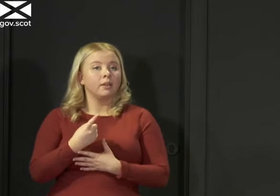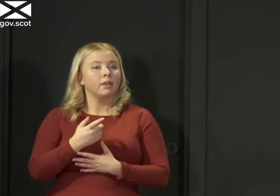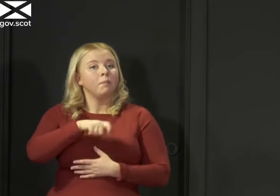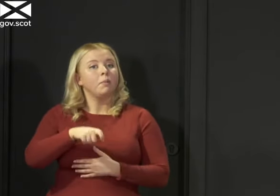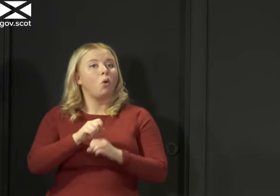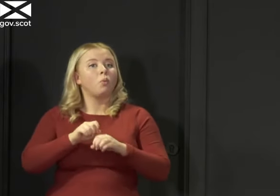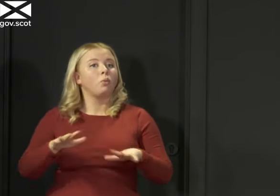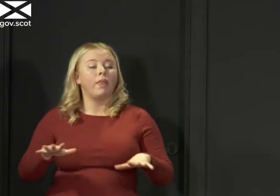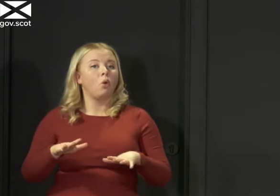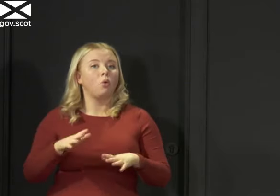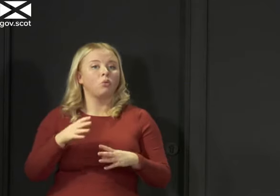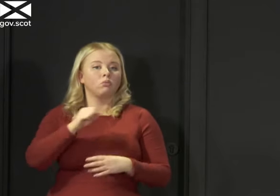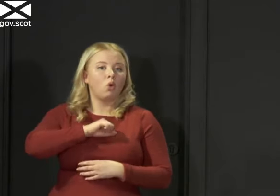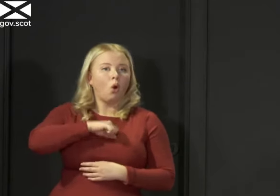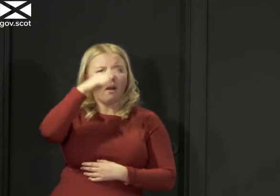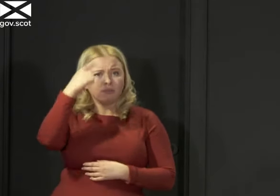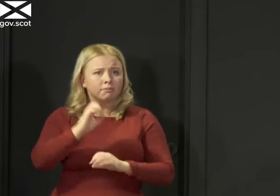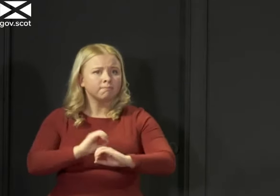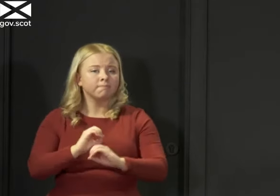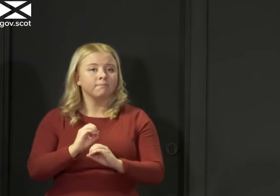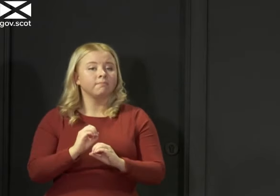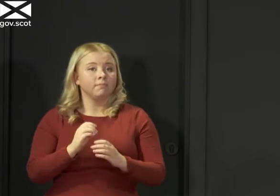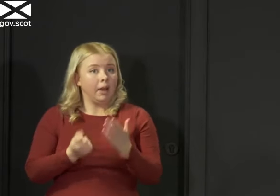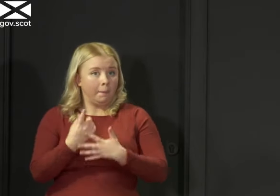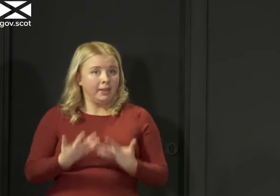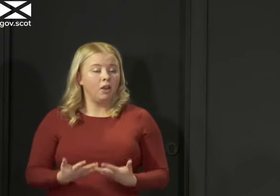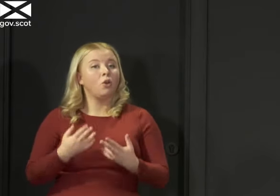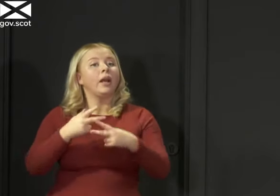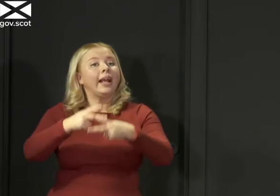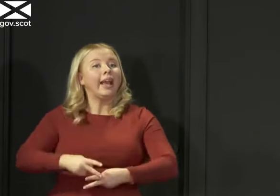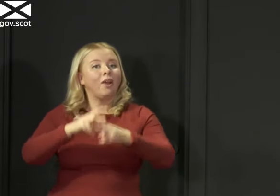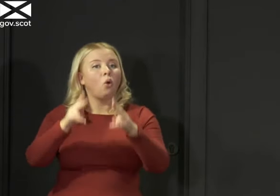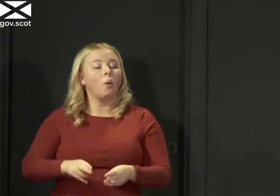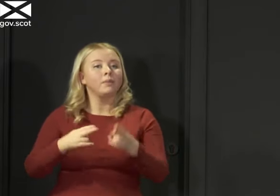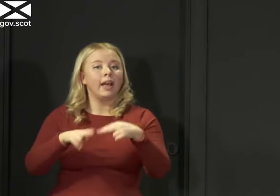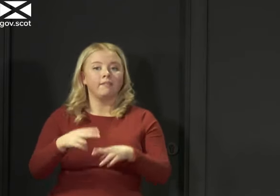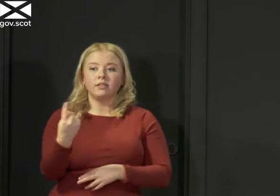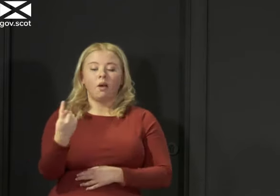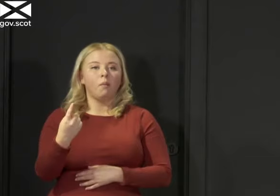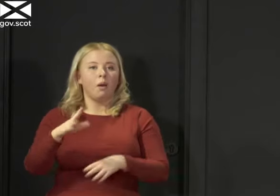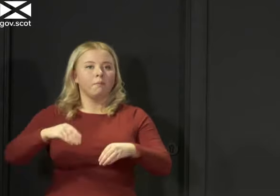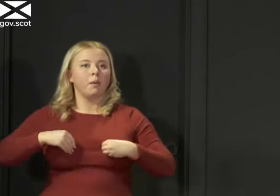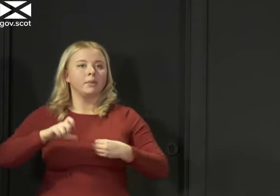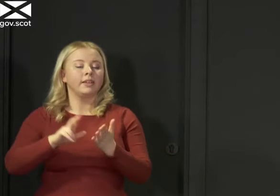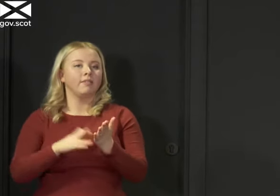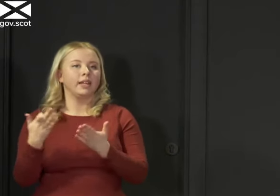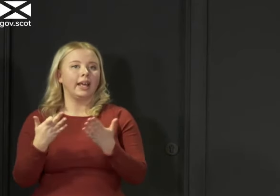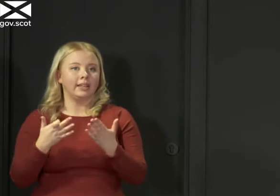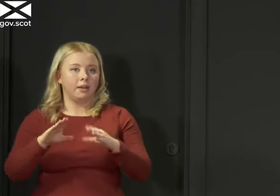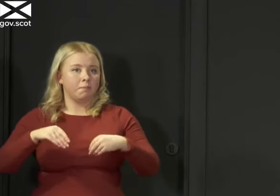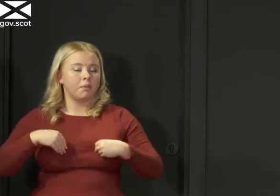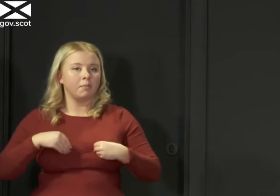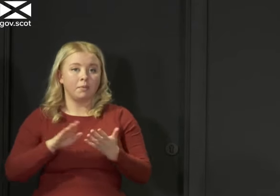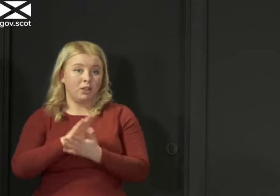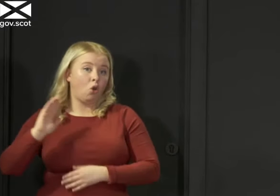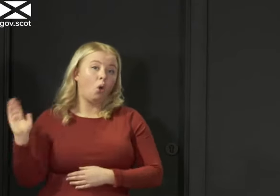right now, if there is a case of the virus in a care home, all staff and residents will be tested, regardless of whether or not they have